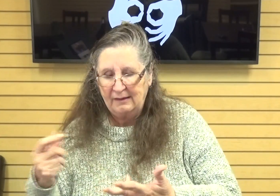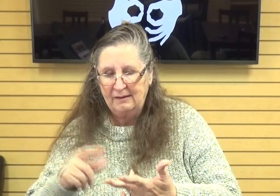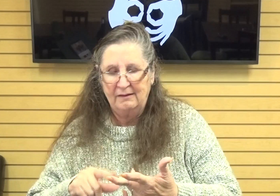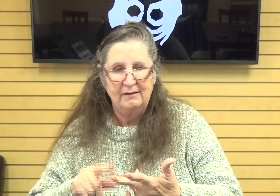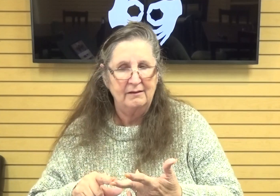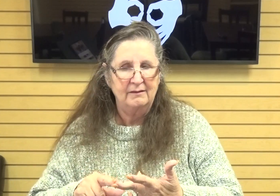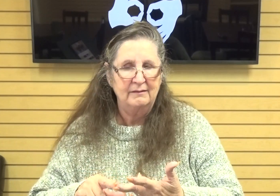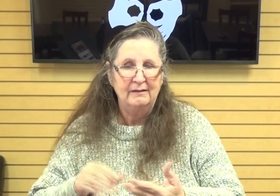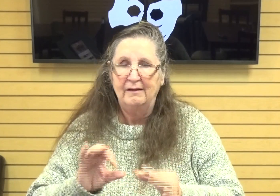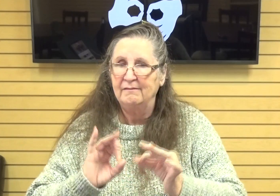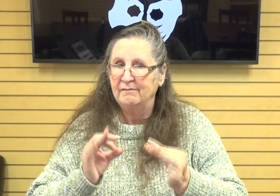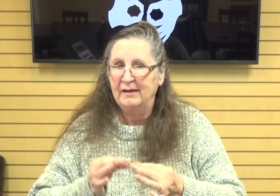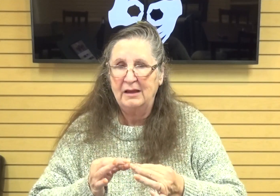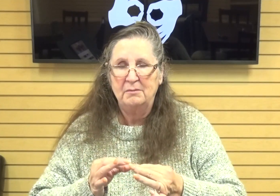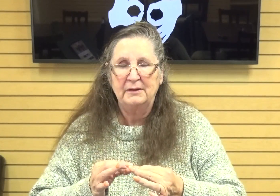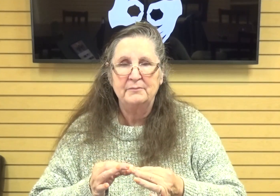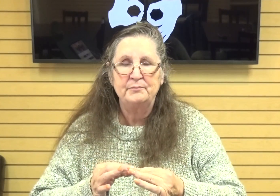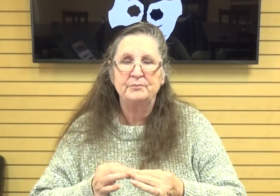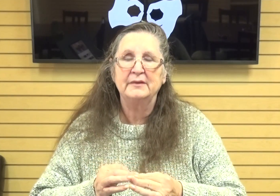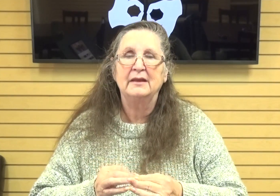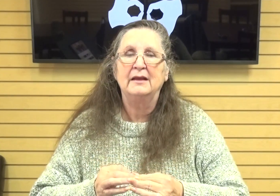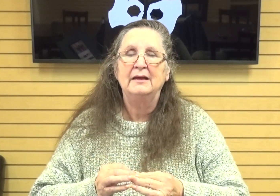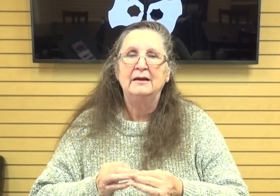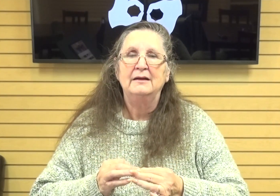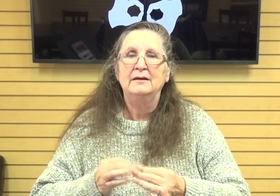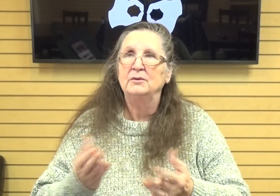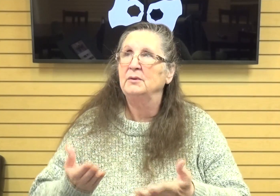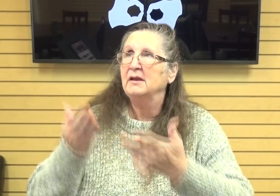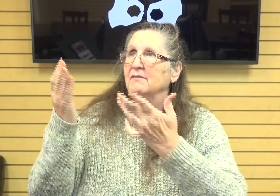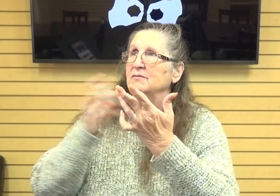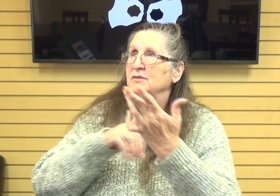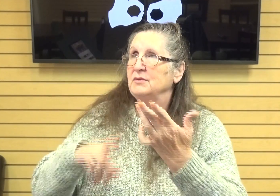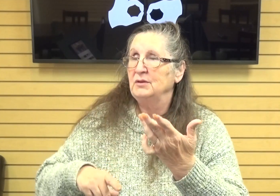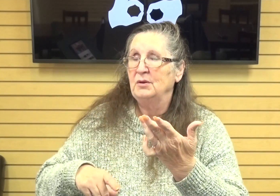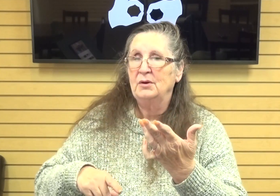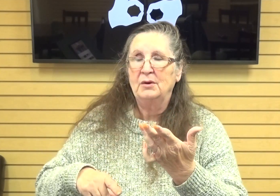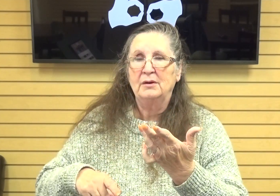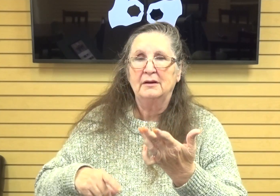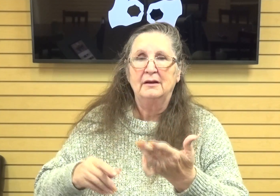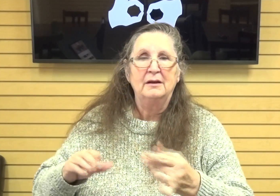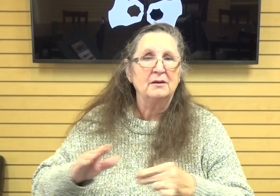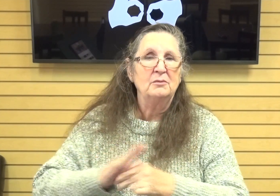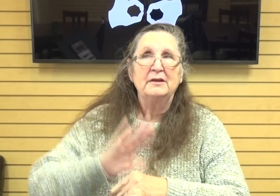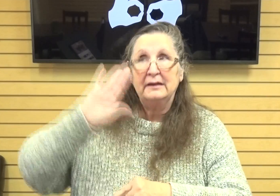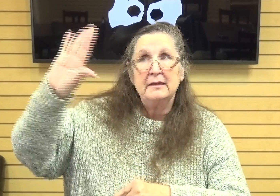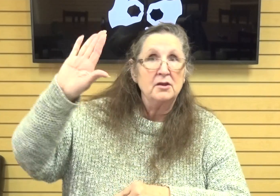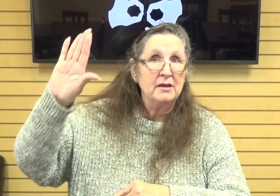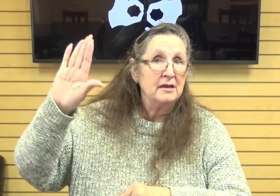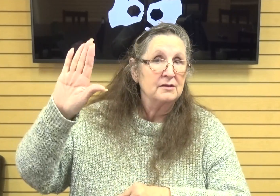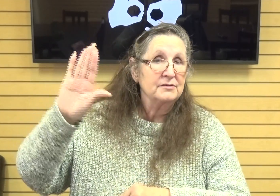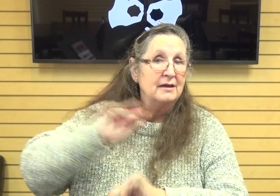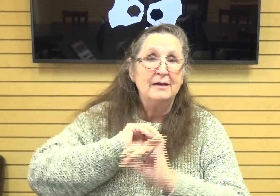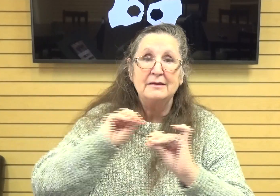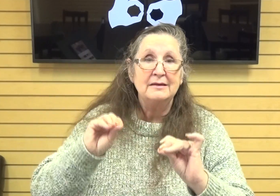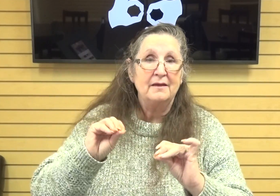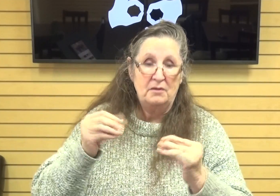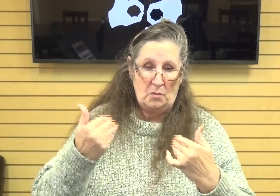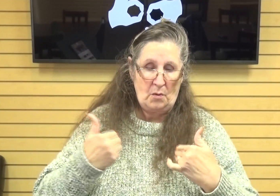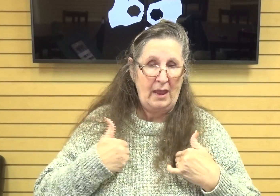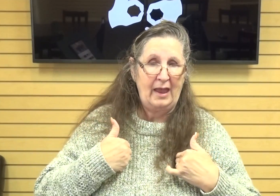of our family members when we just give them to the lord like just complete because it's his anyways there's nothing that we have it's easy to say oh